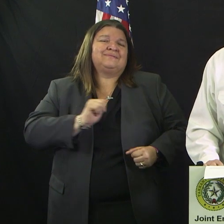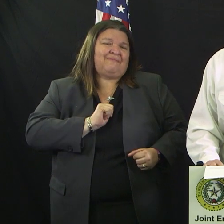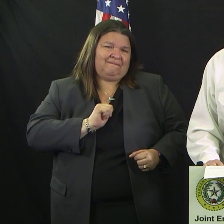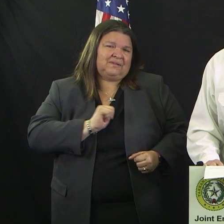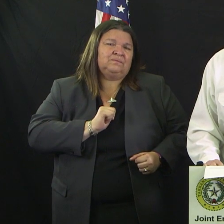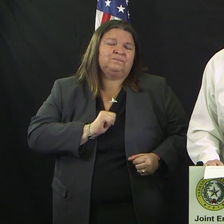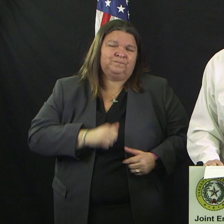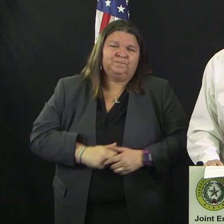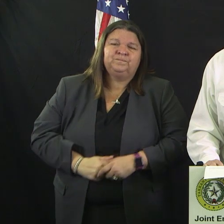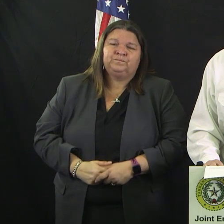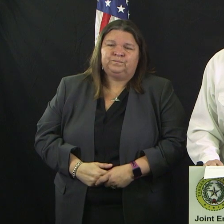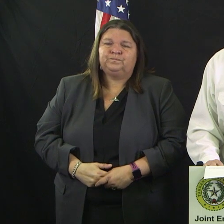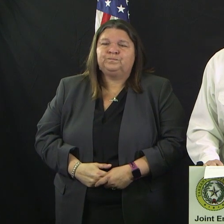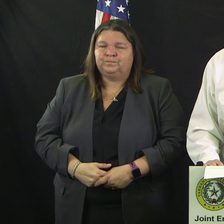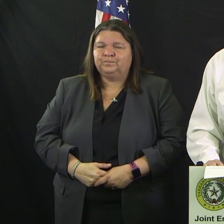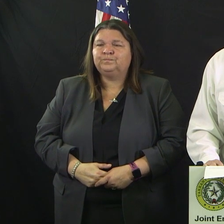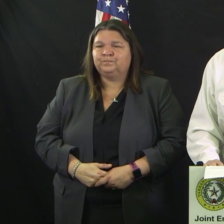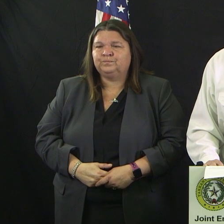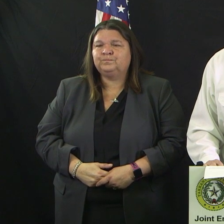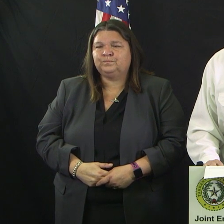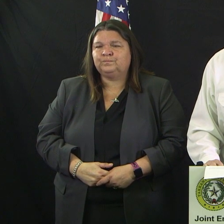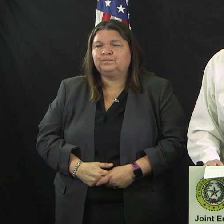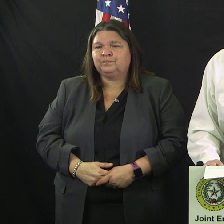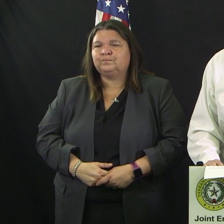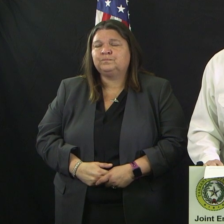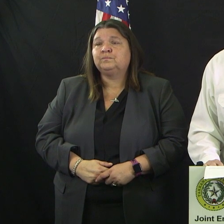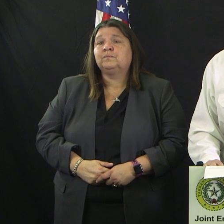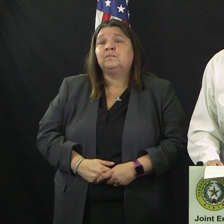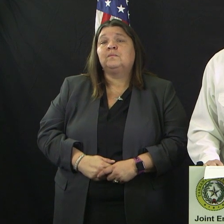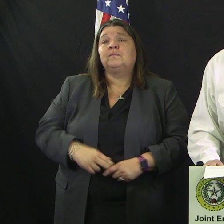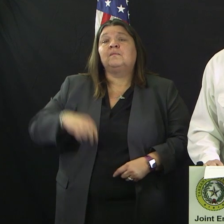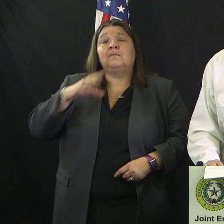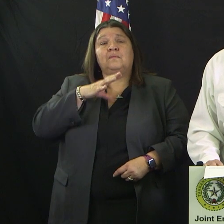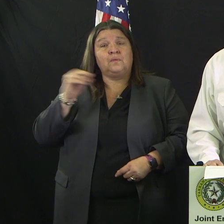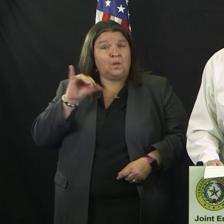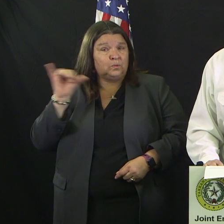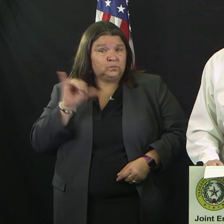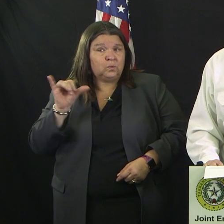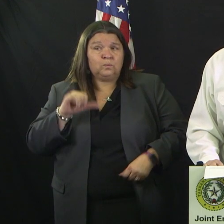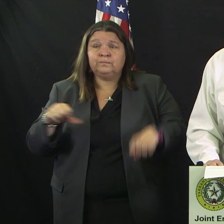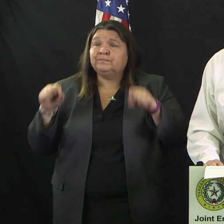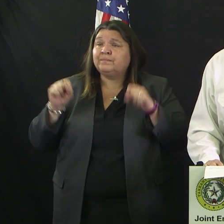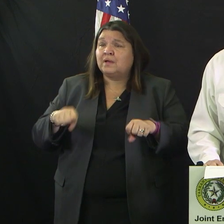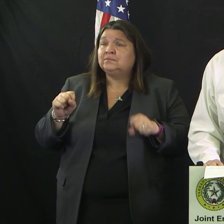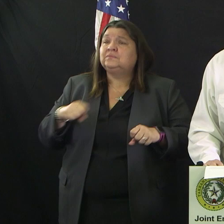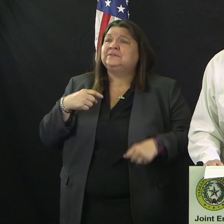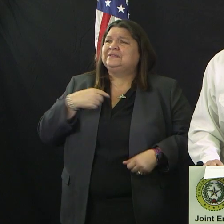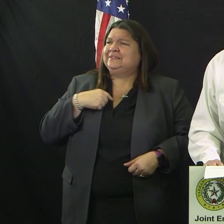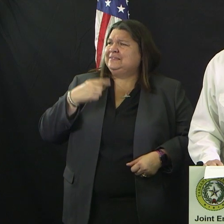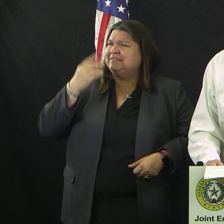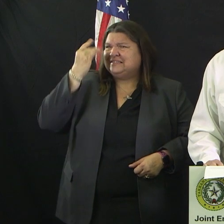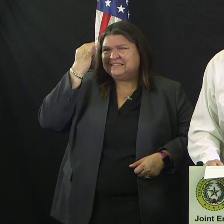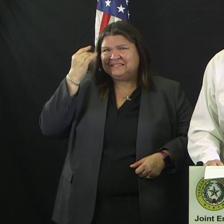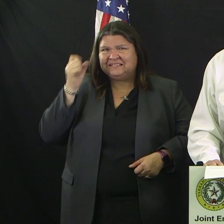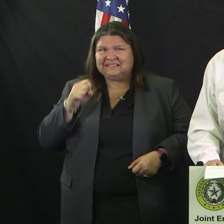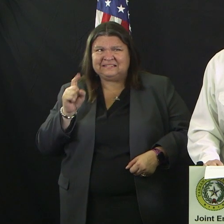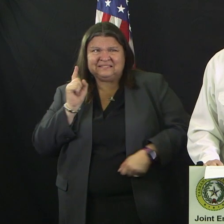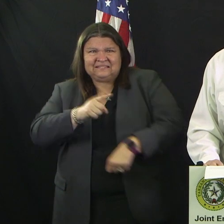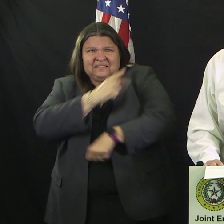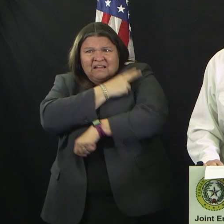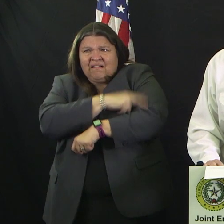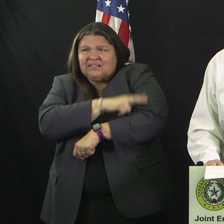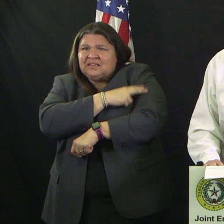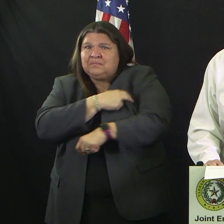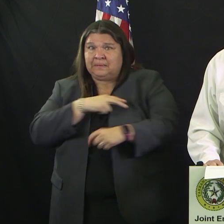It's also a possibility that you will not be transported to the hospital. Just calling 911 for an ambulance ride does